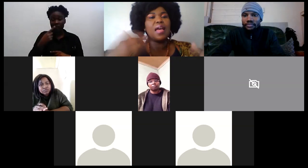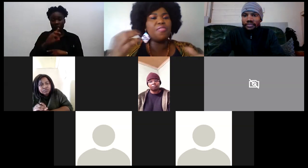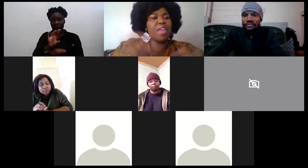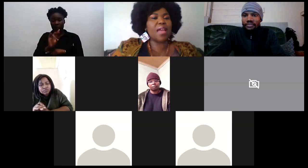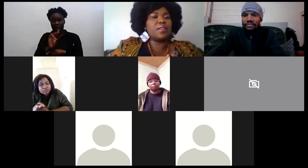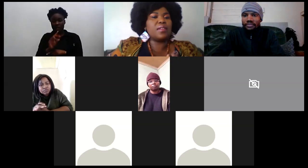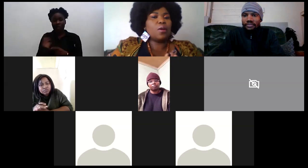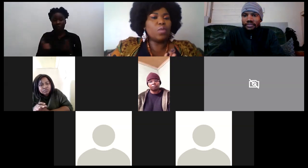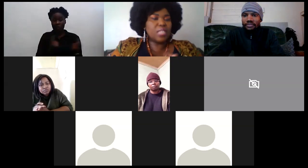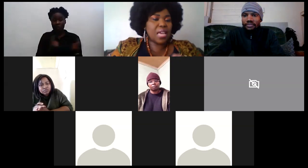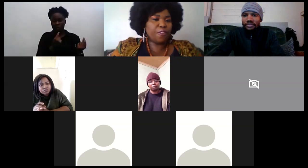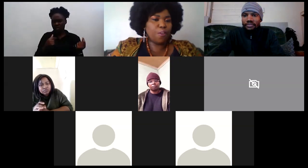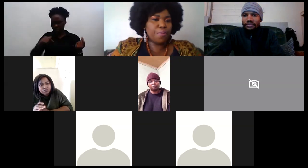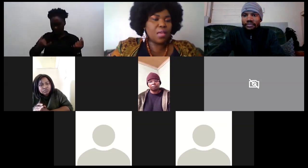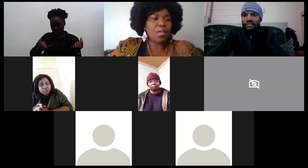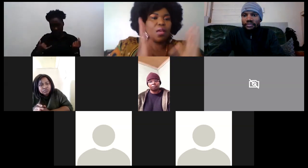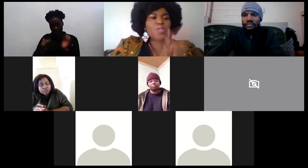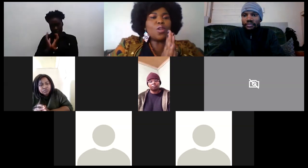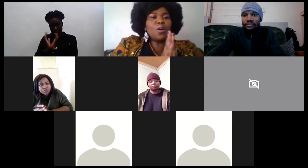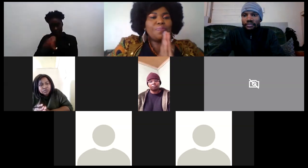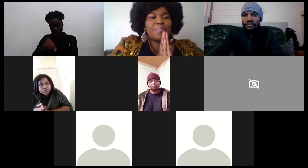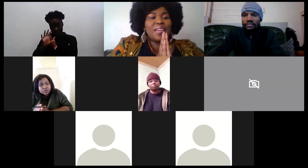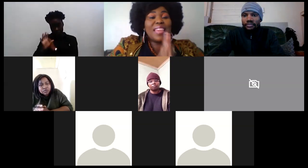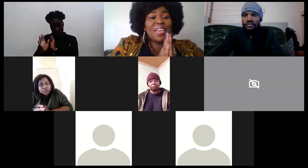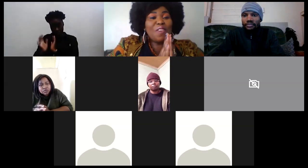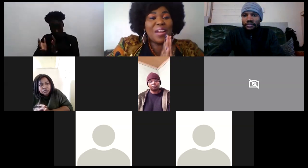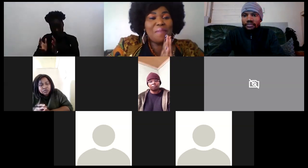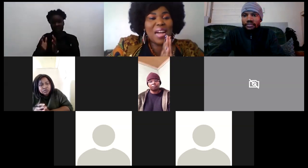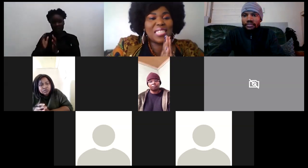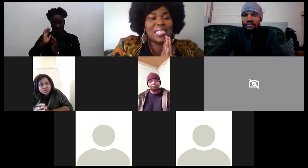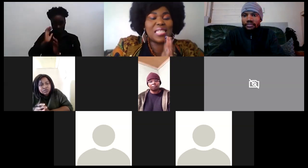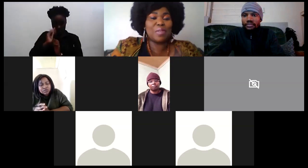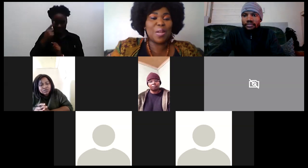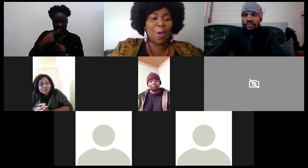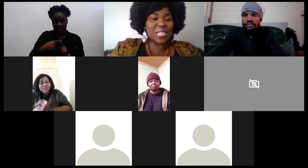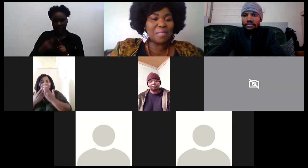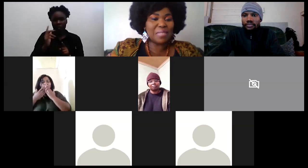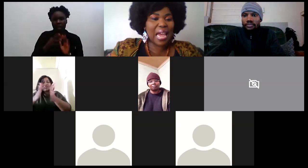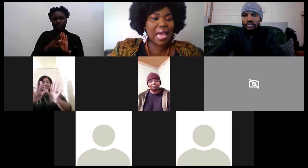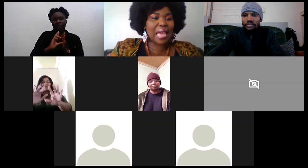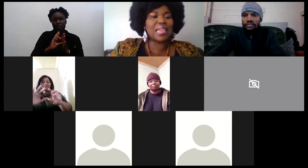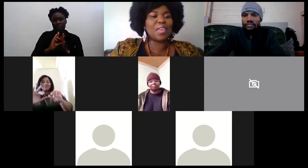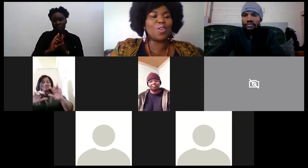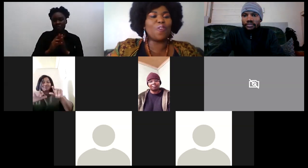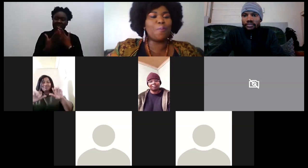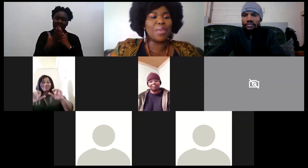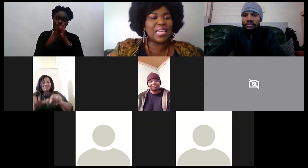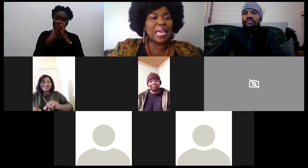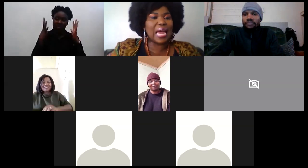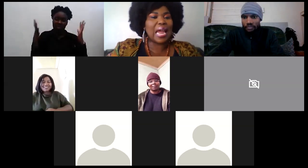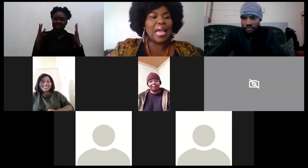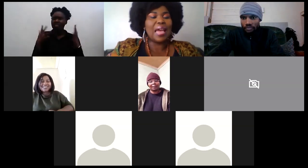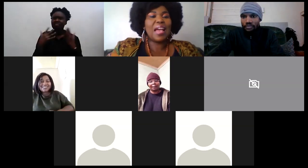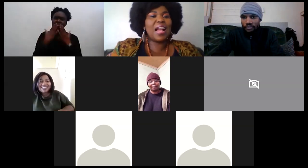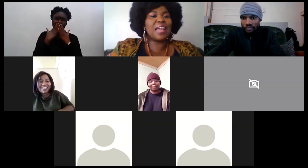and then we'll take it from there so thank you very much it's been an awesome day thank you for being